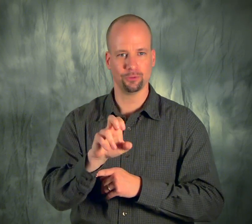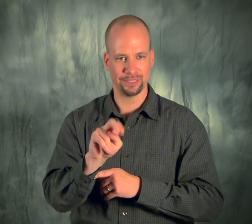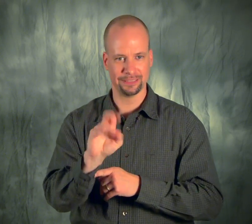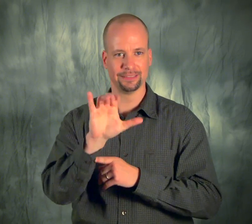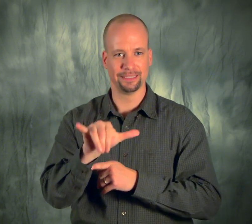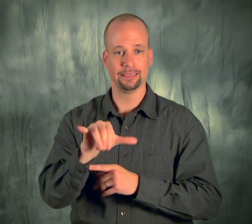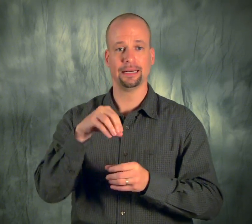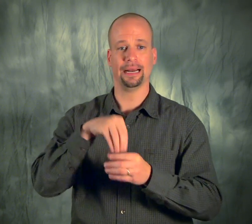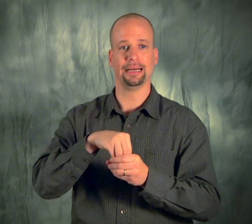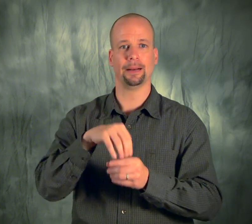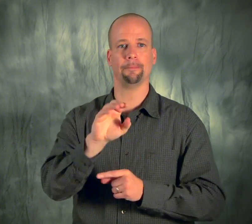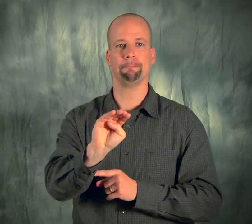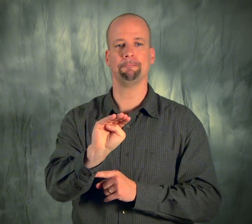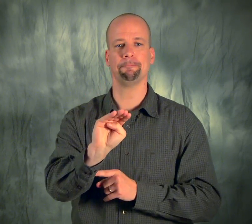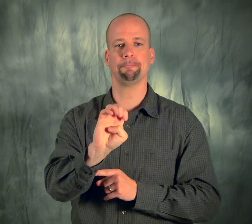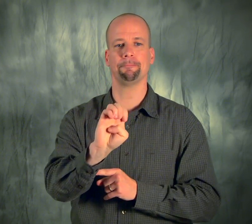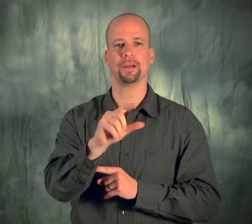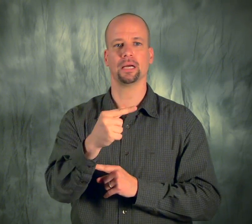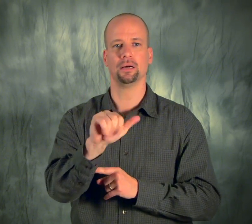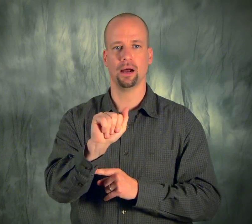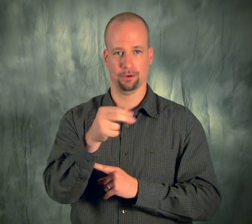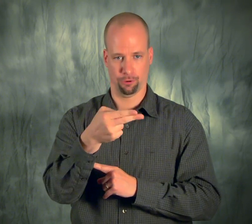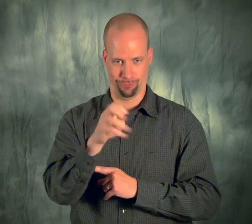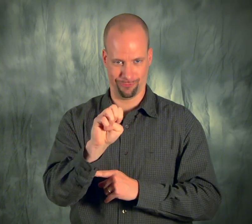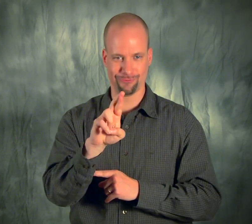This display will show a frequency in MHz.